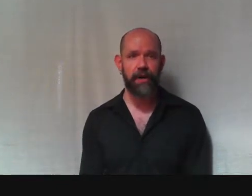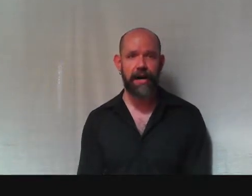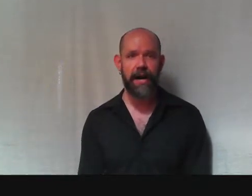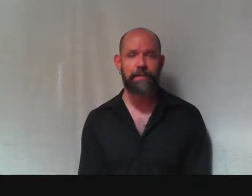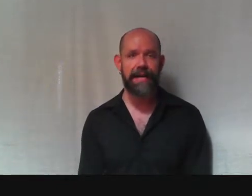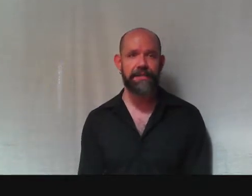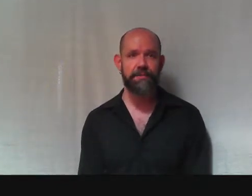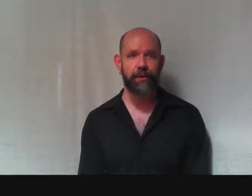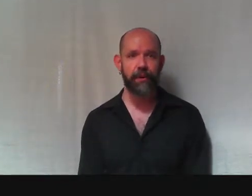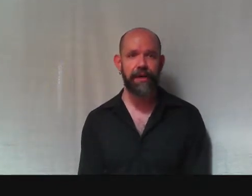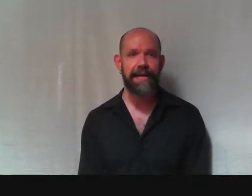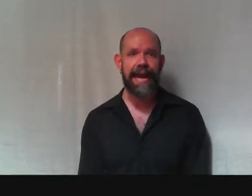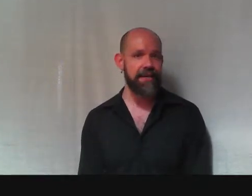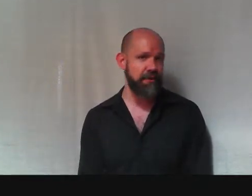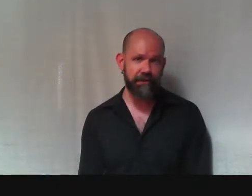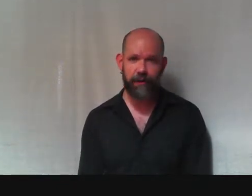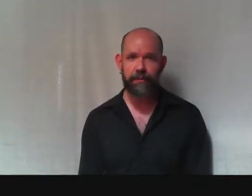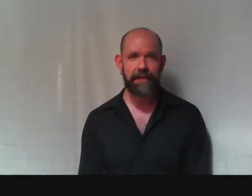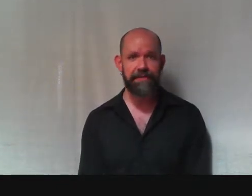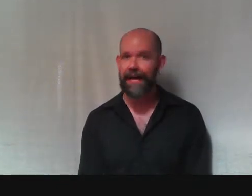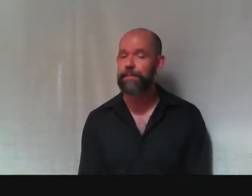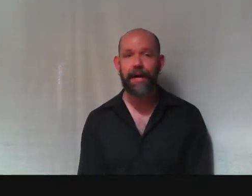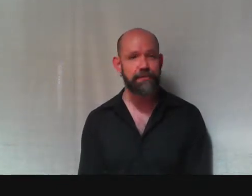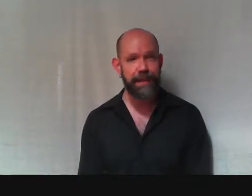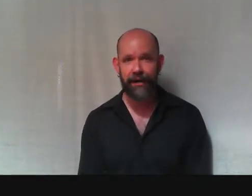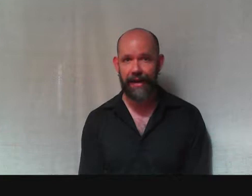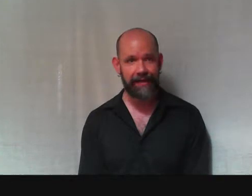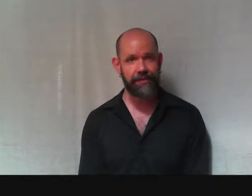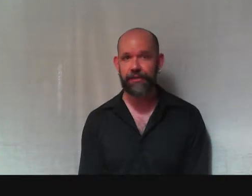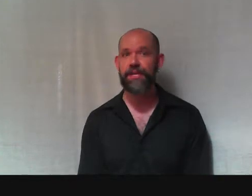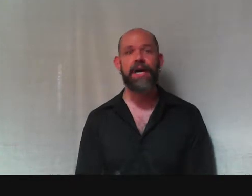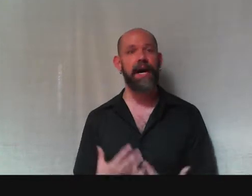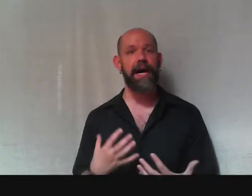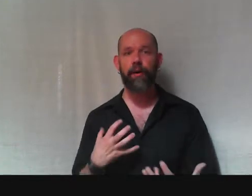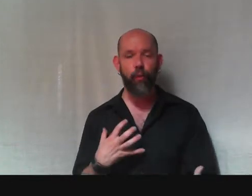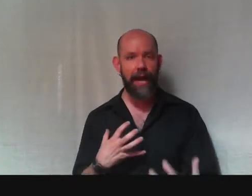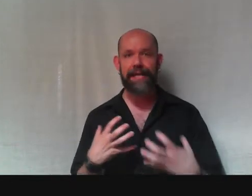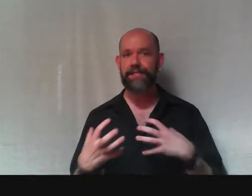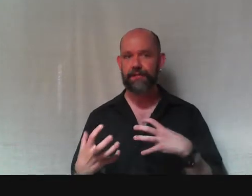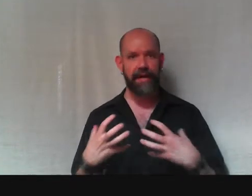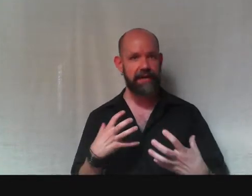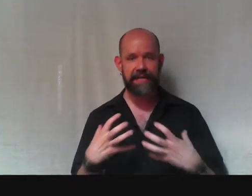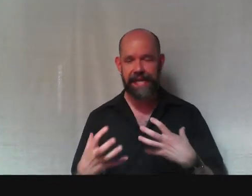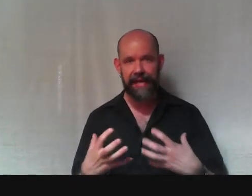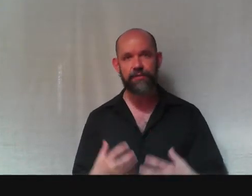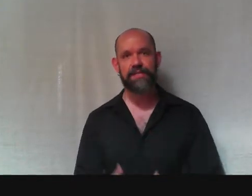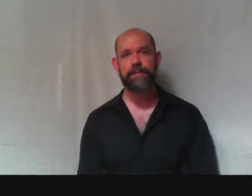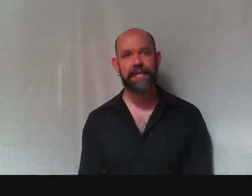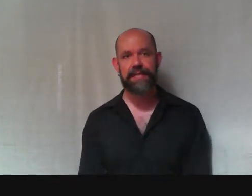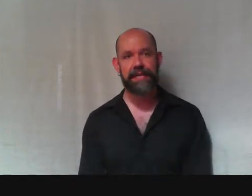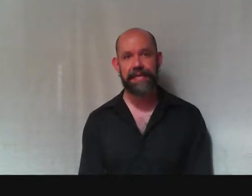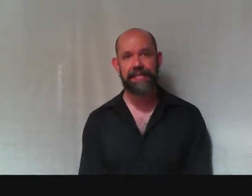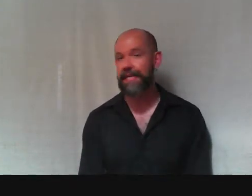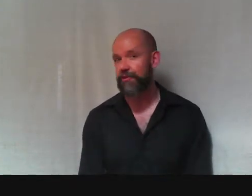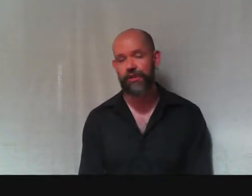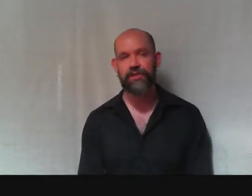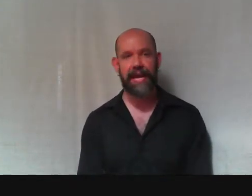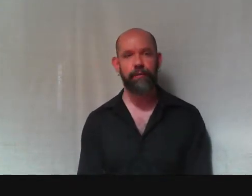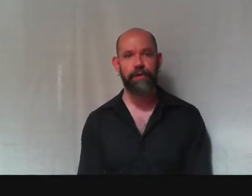a message board, and you can frequently find much better answers, ways to kind of engage with some of these ideas that you just can't with